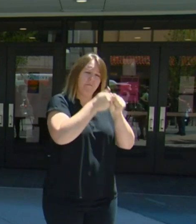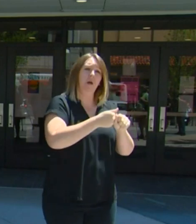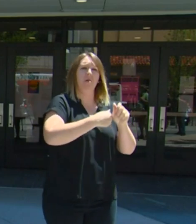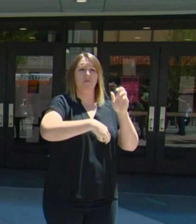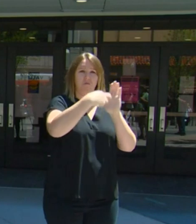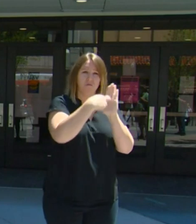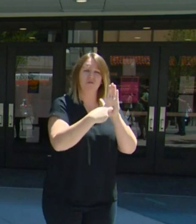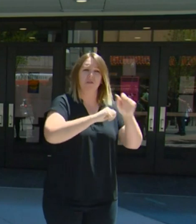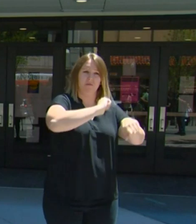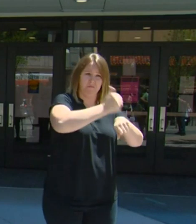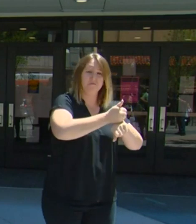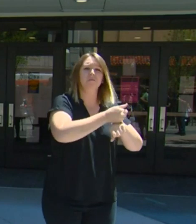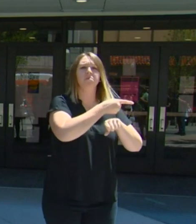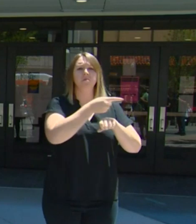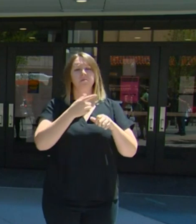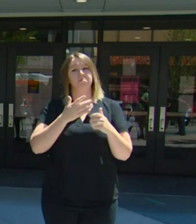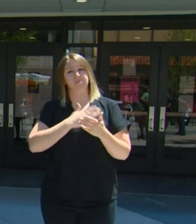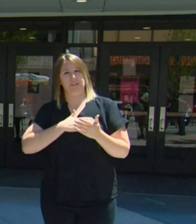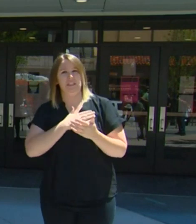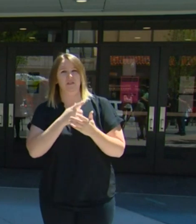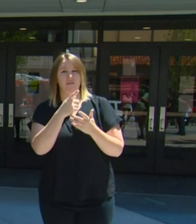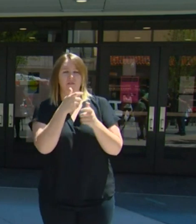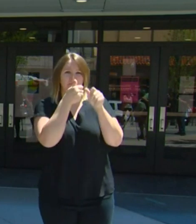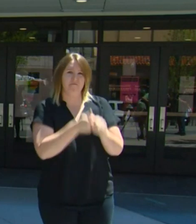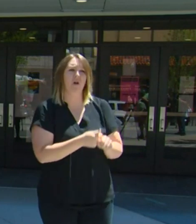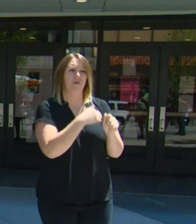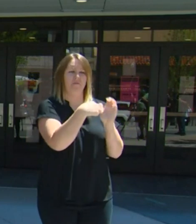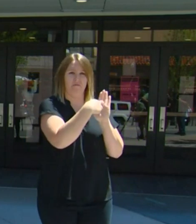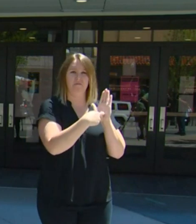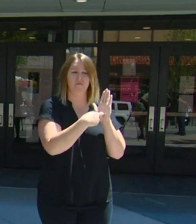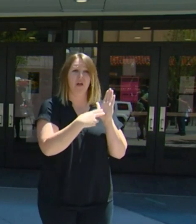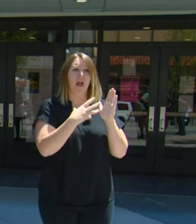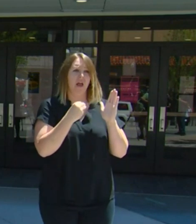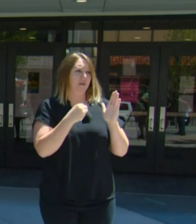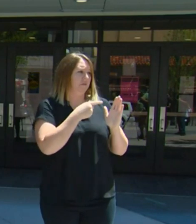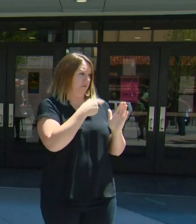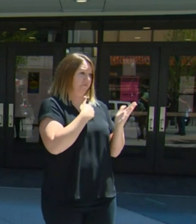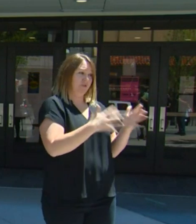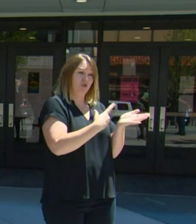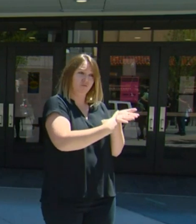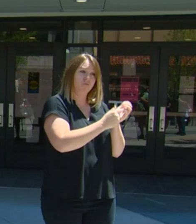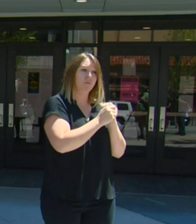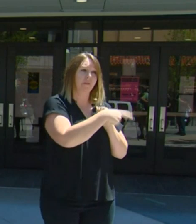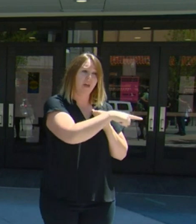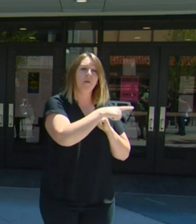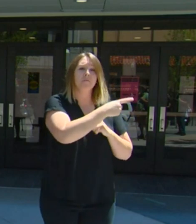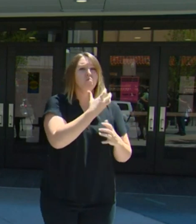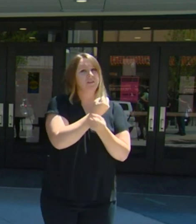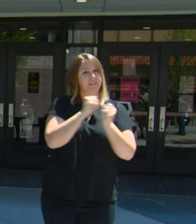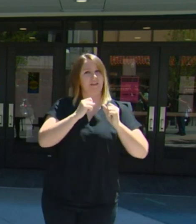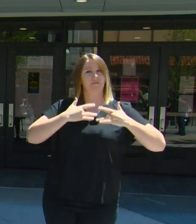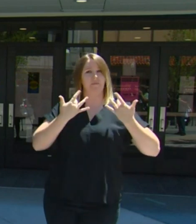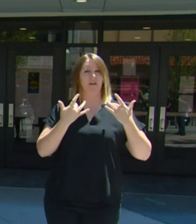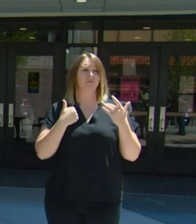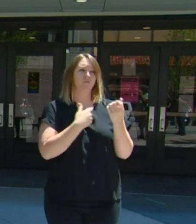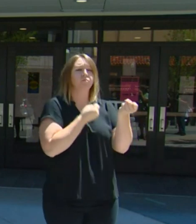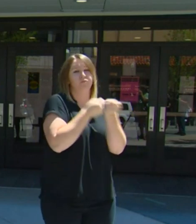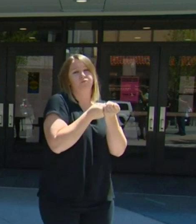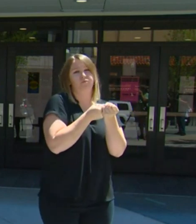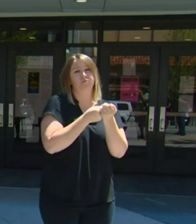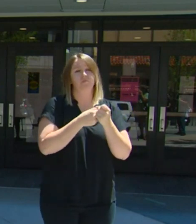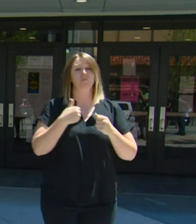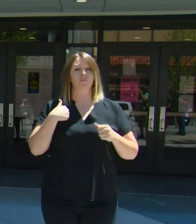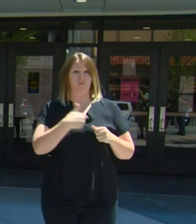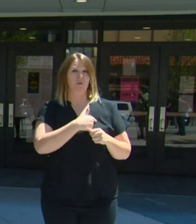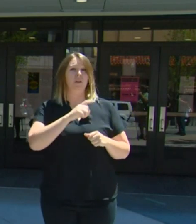and I appreciate their desire to have a safe event and we will do our best to ensure that. We